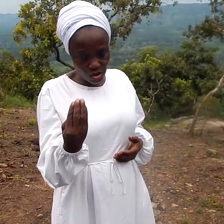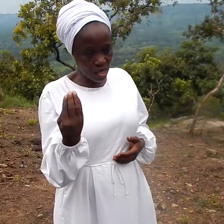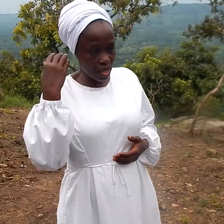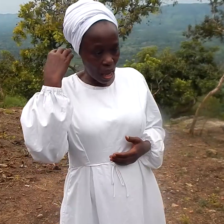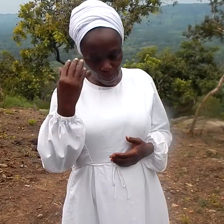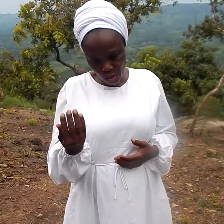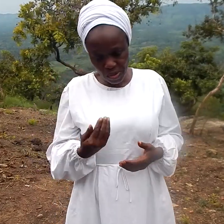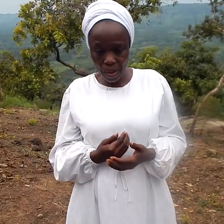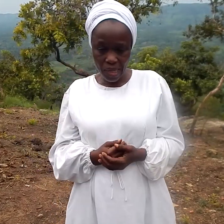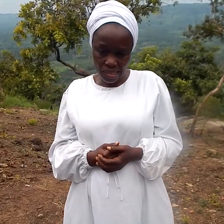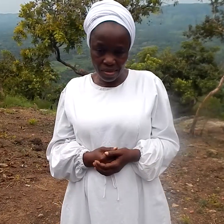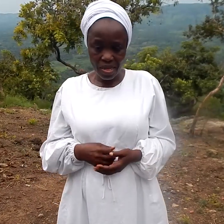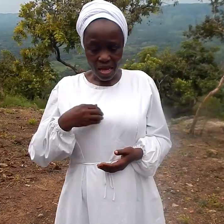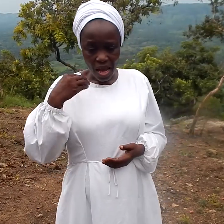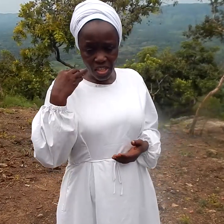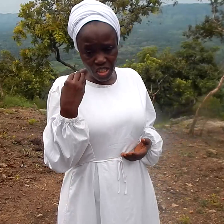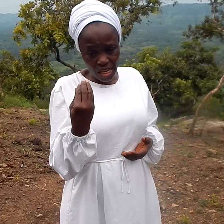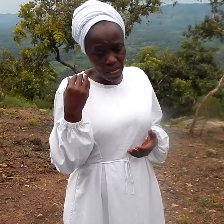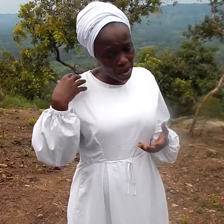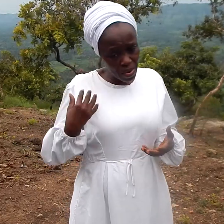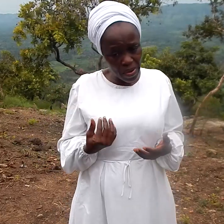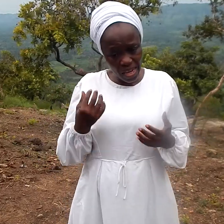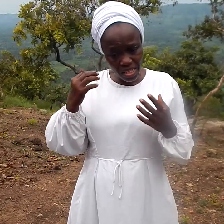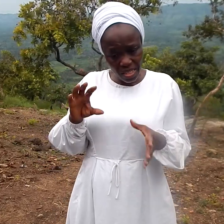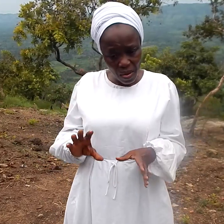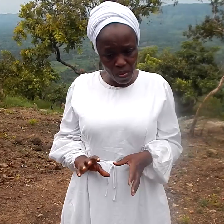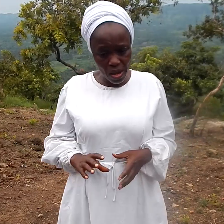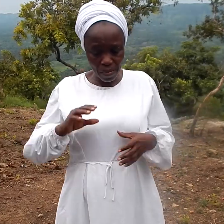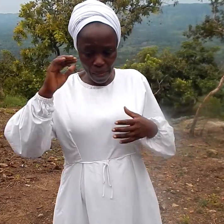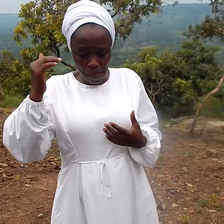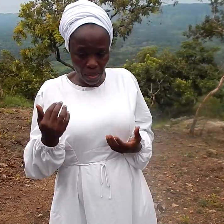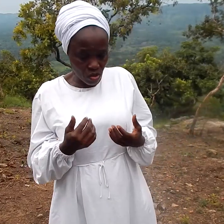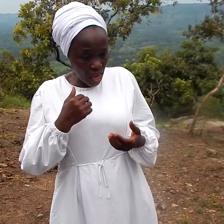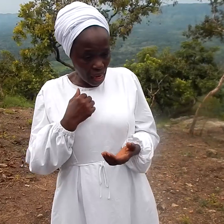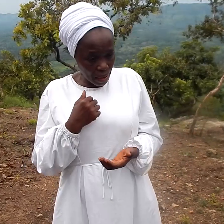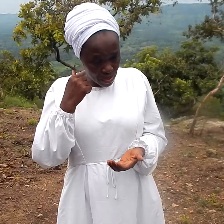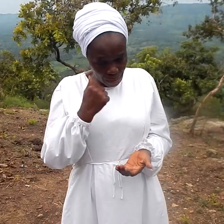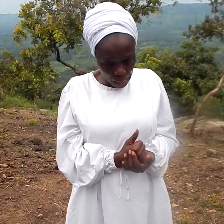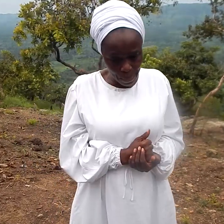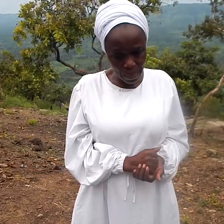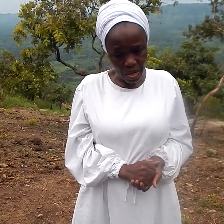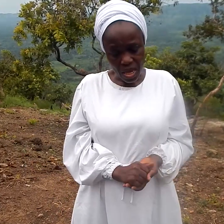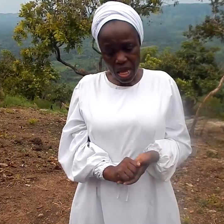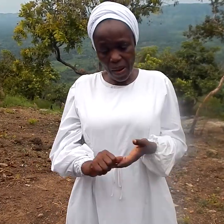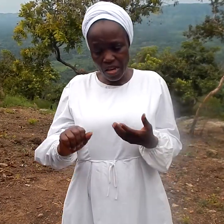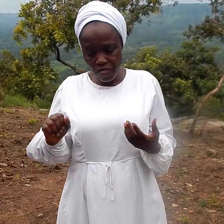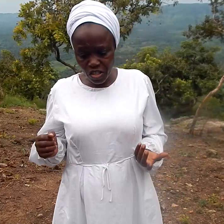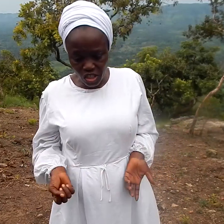are the the hospital Daniel. and when came to the she